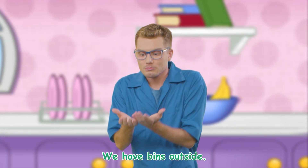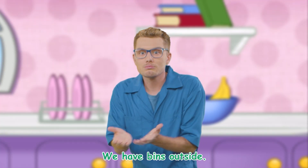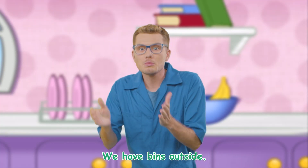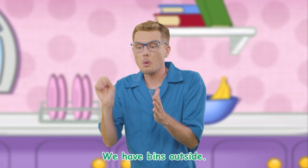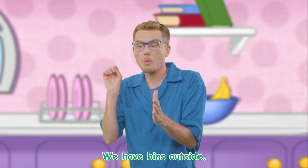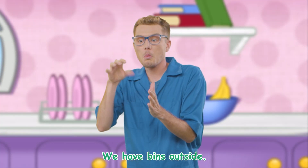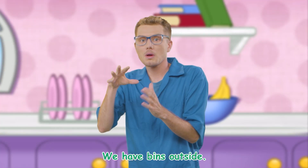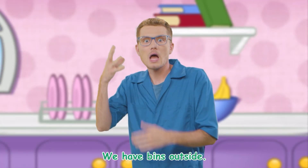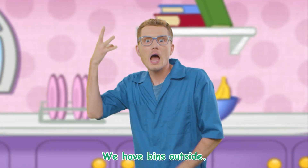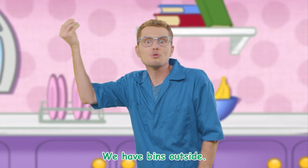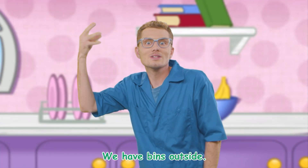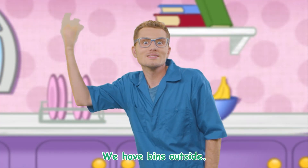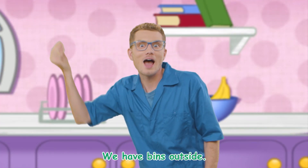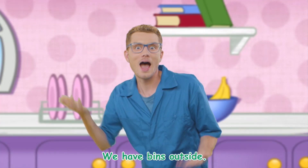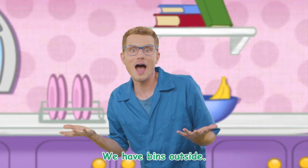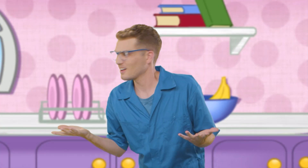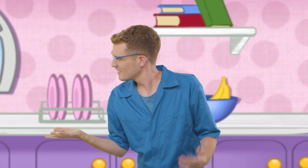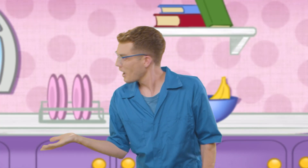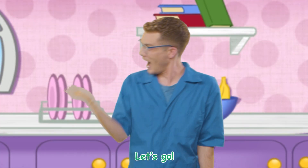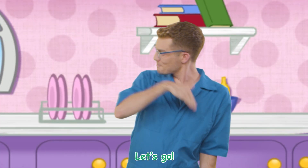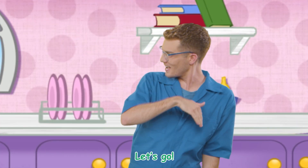bins outside. Let's go!